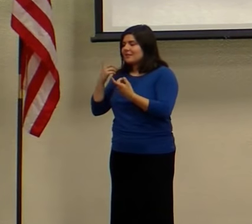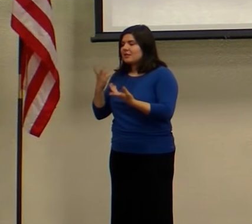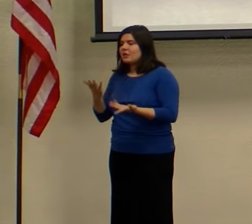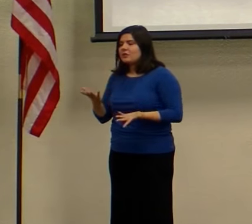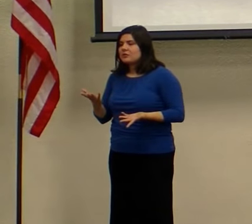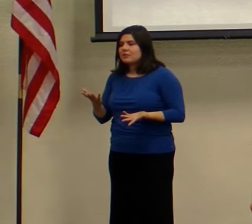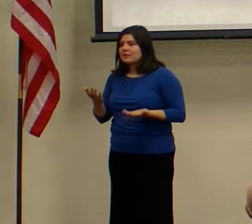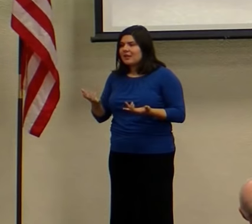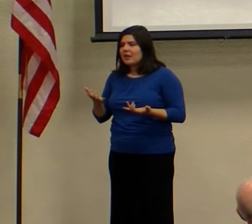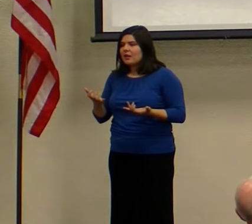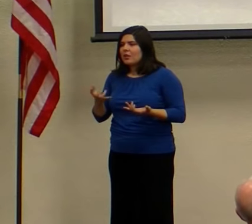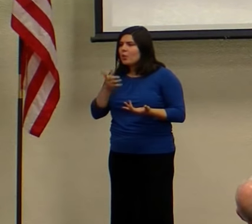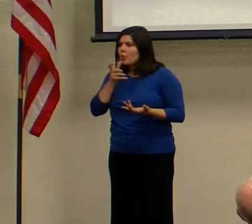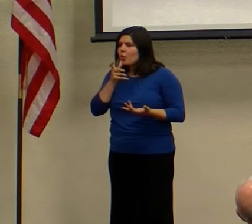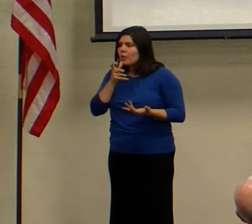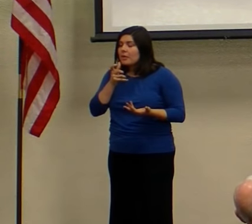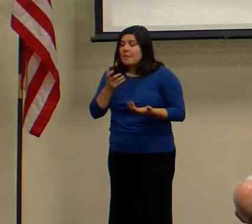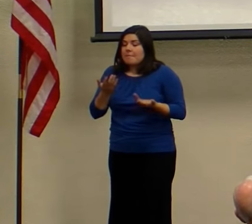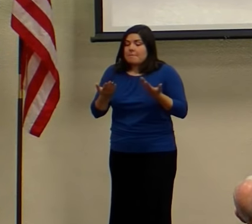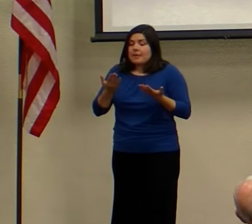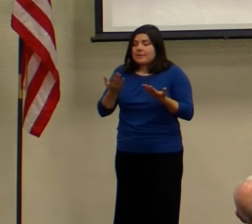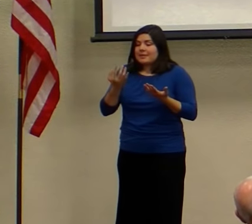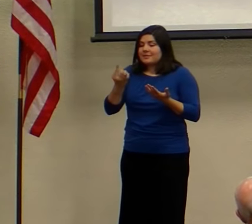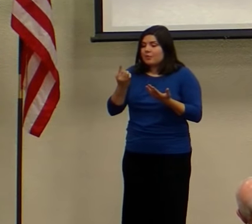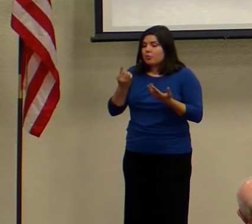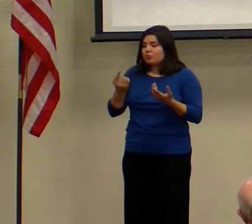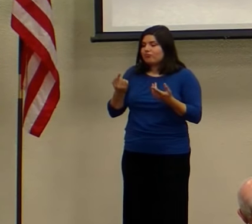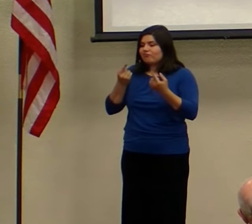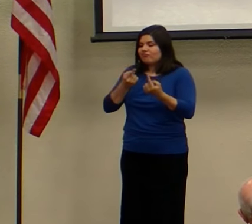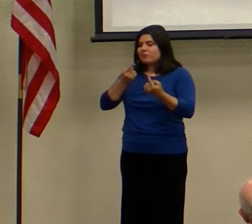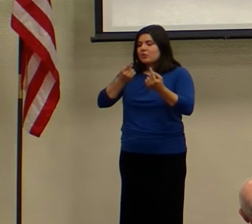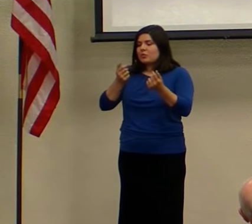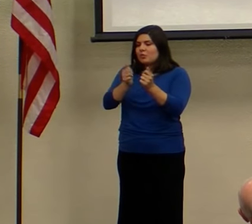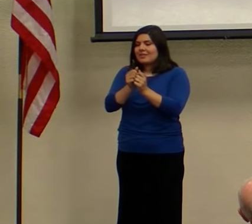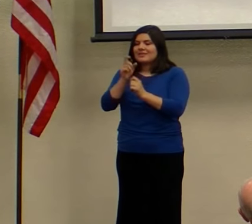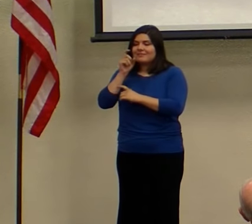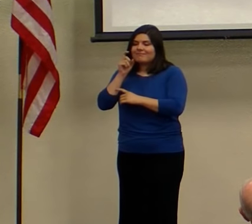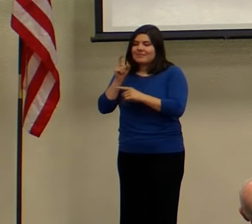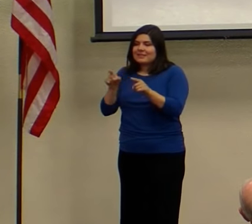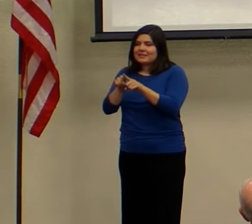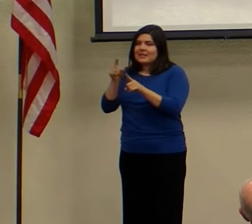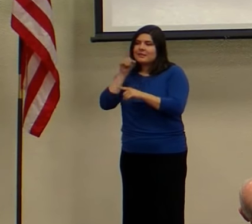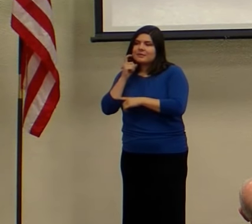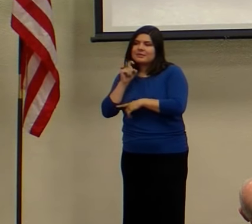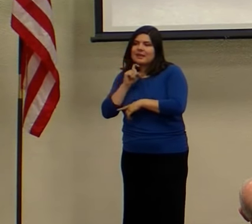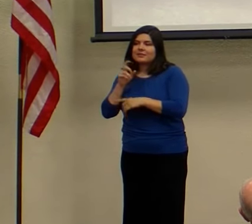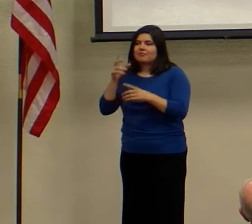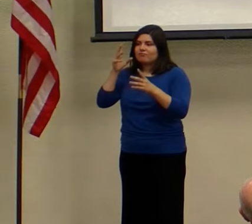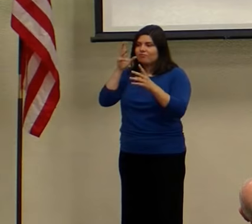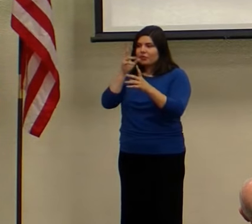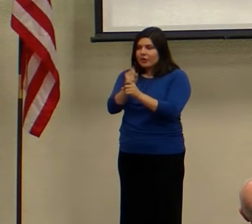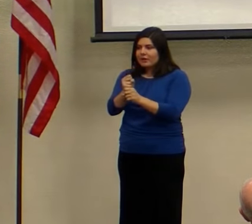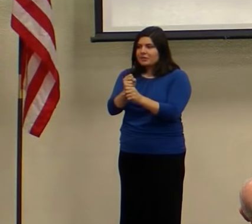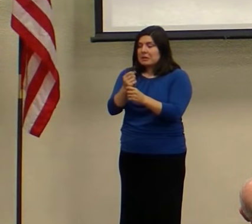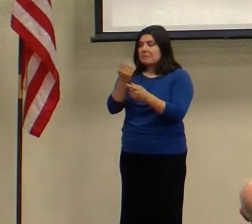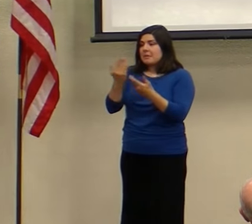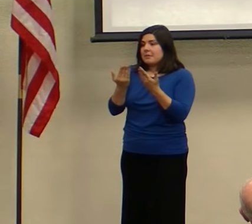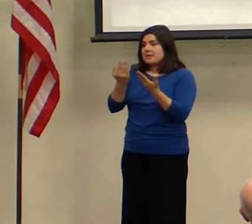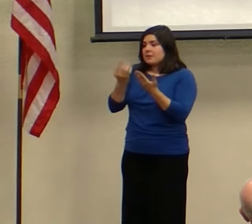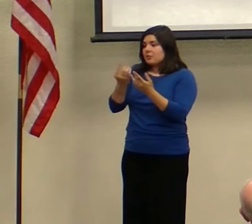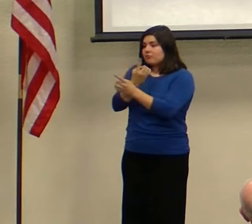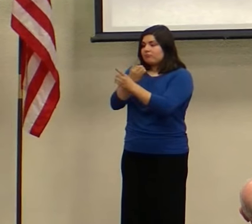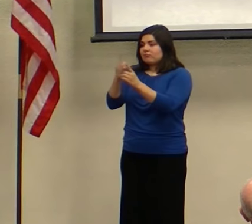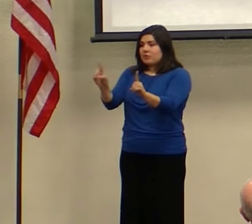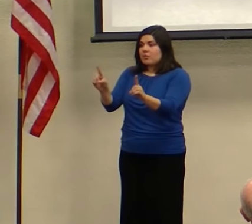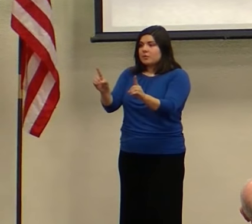Maybe it is somebody who struggles with same-sex attraction. Maybe it is somebody who has been divorced. Maybe it's somebody who's cheated